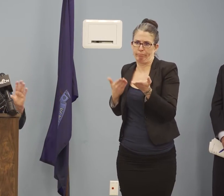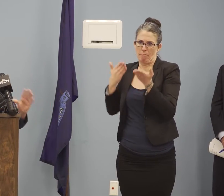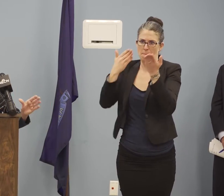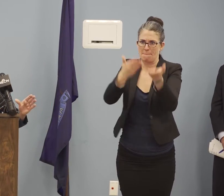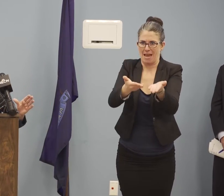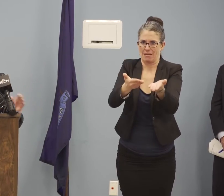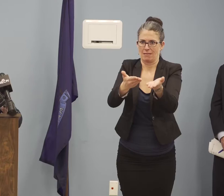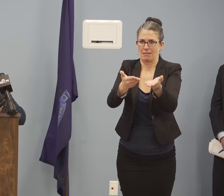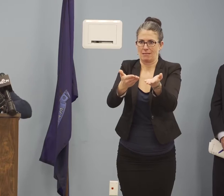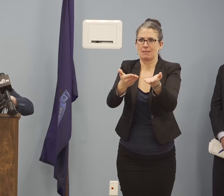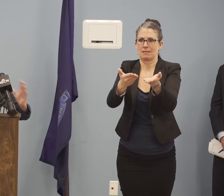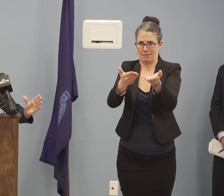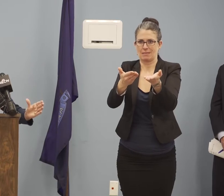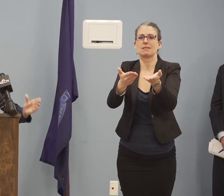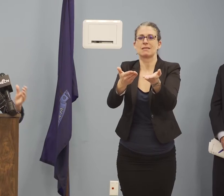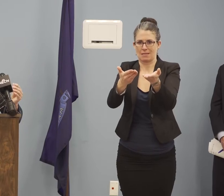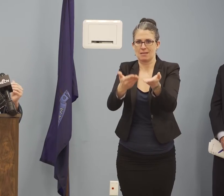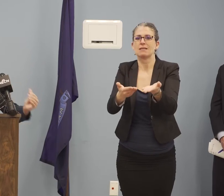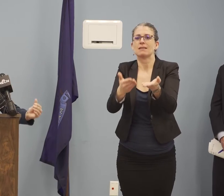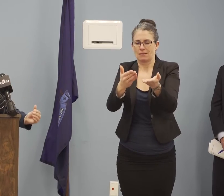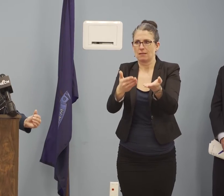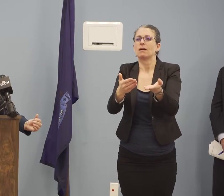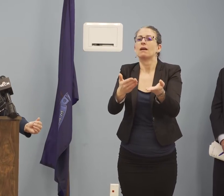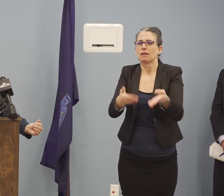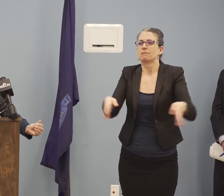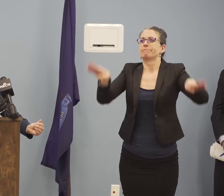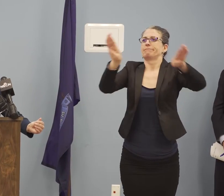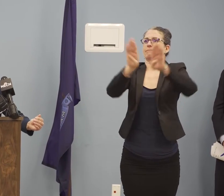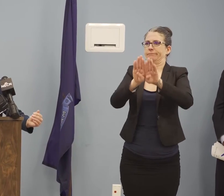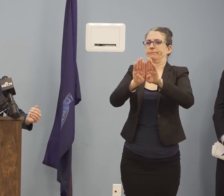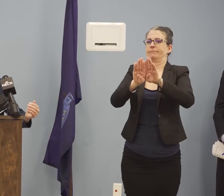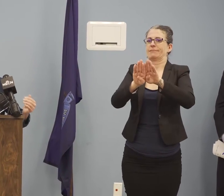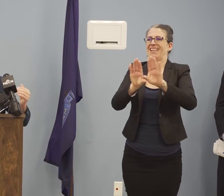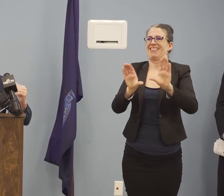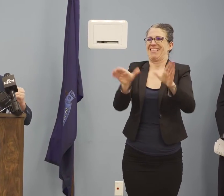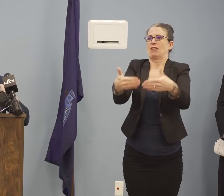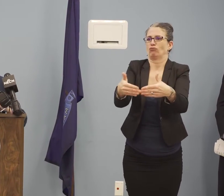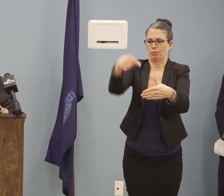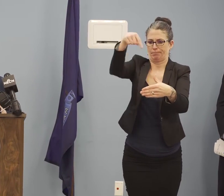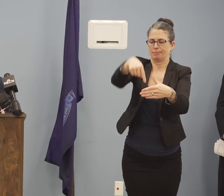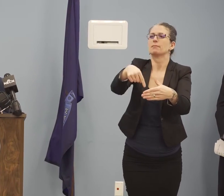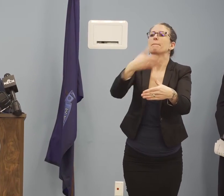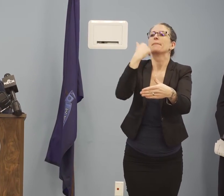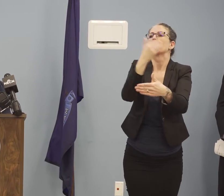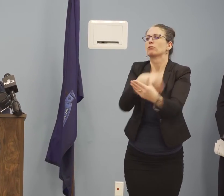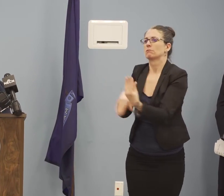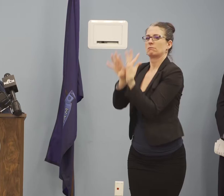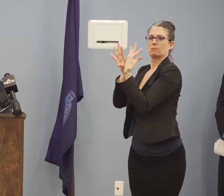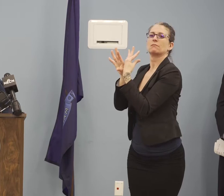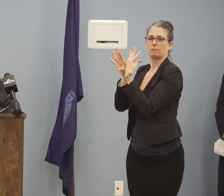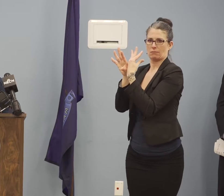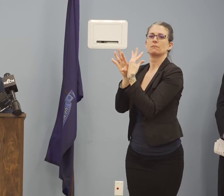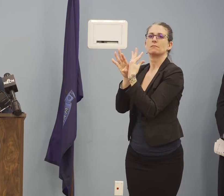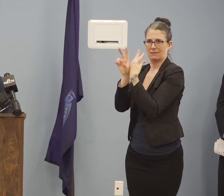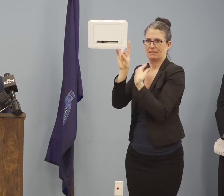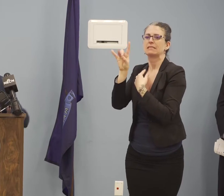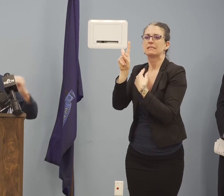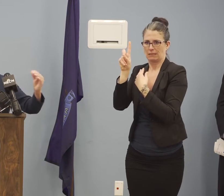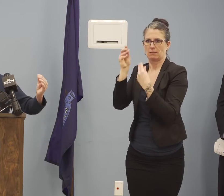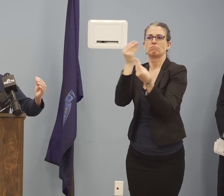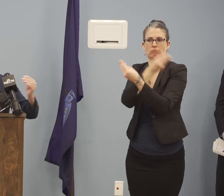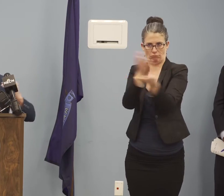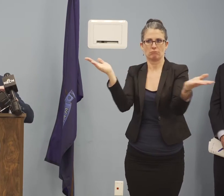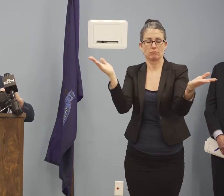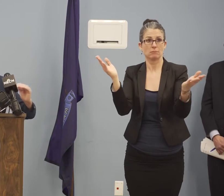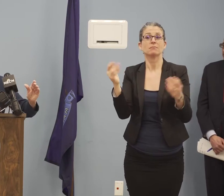Schools in some districts are able to stay open. The facility could stay open. Schools in some districts have lunch programs that they're